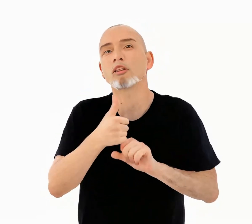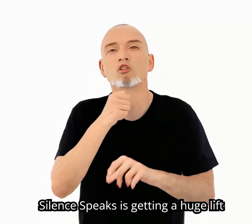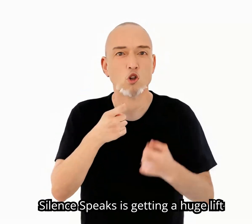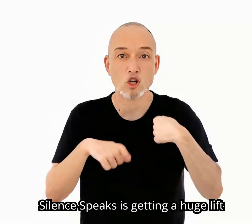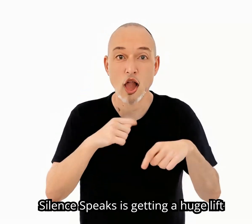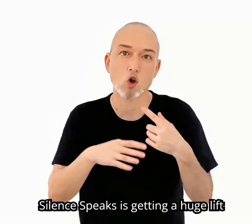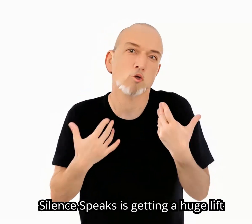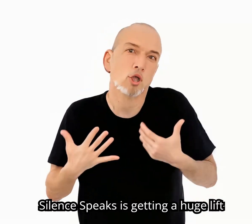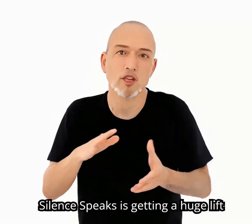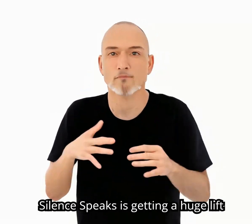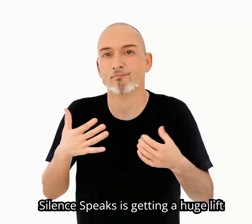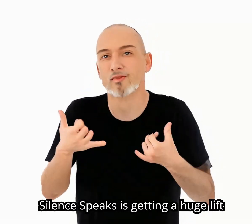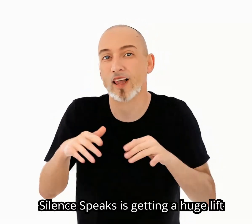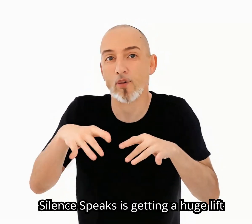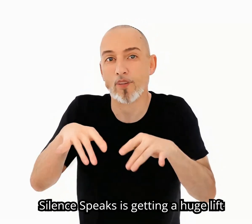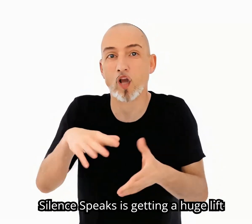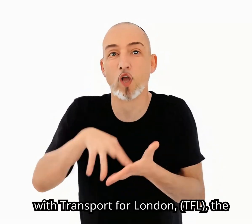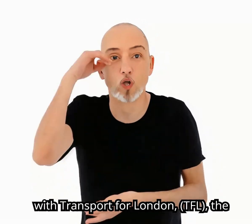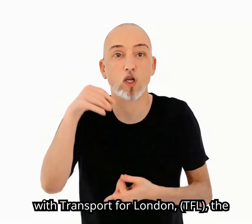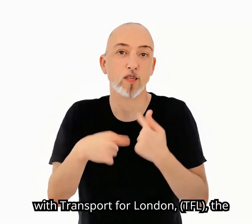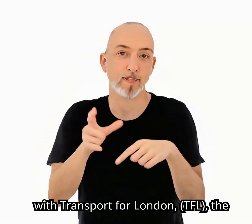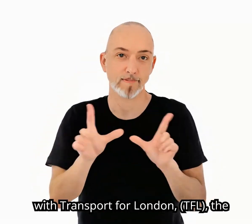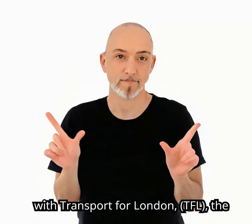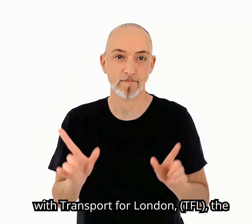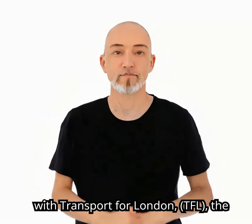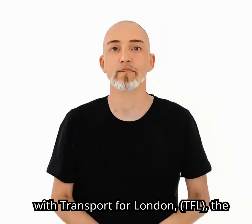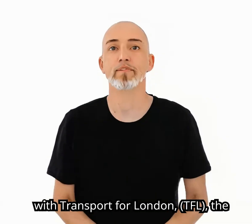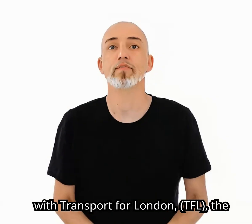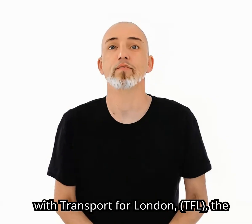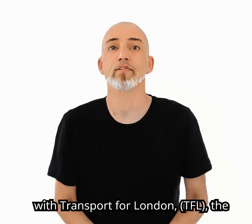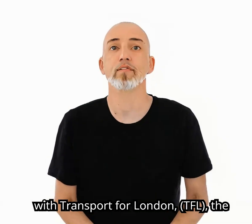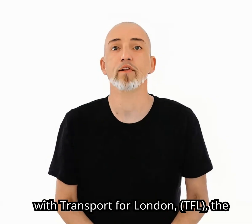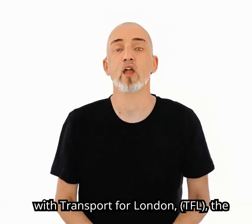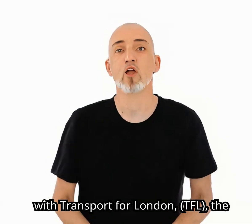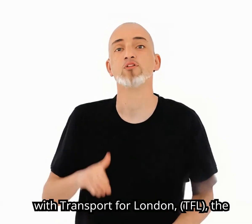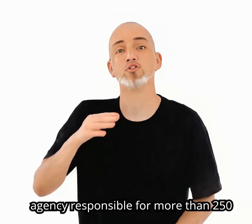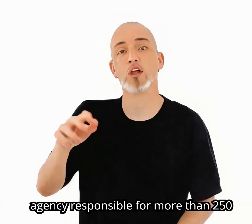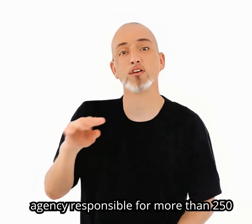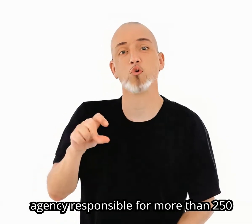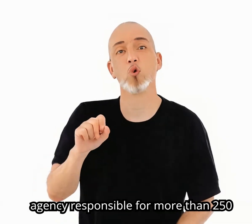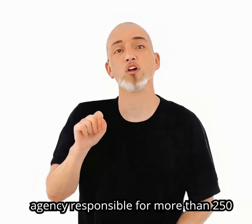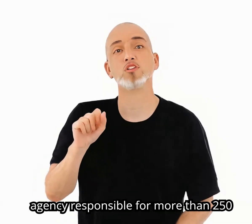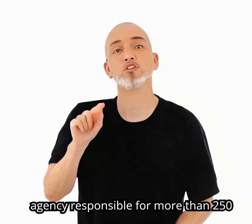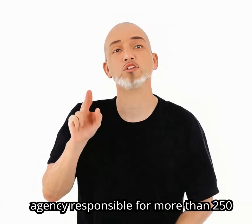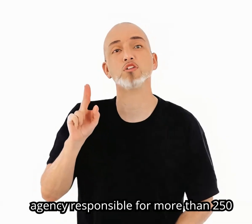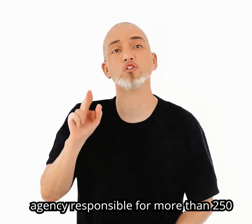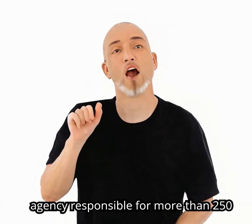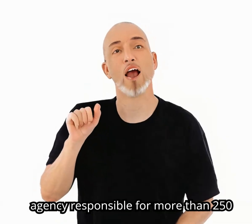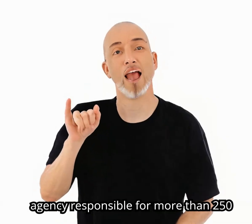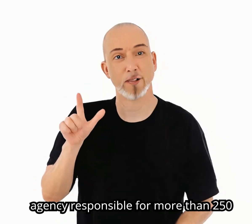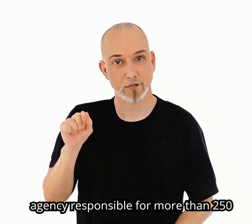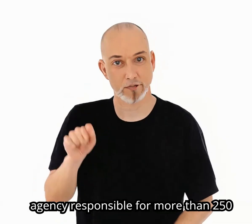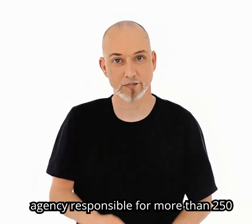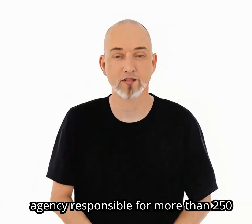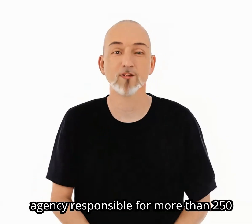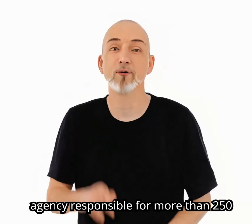Silence Speaks Silence is getting a huge lift with Transport for London, TFL, the agency responsible for more than 250